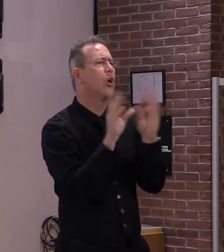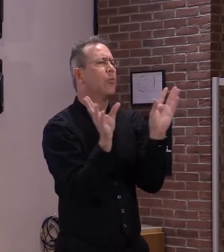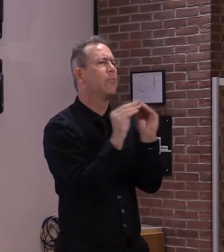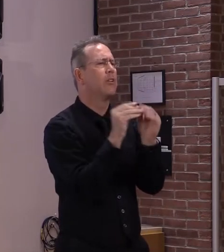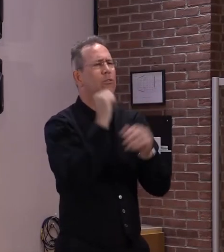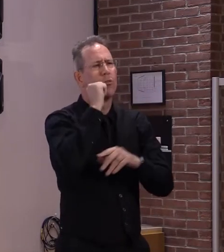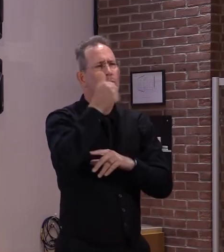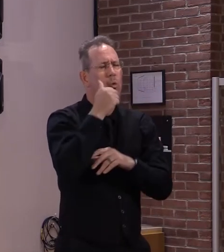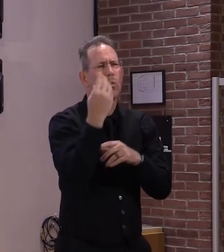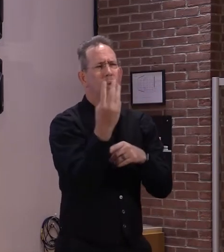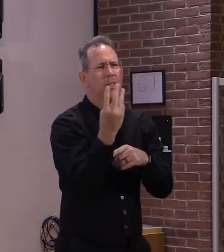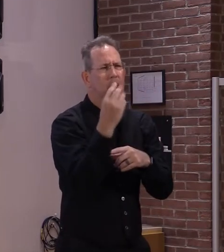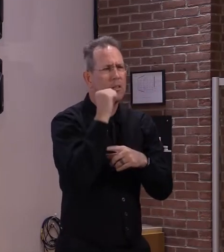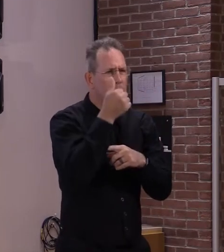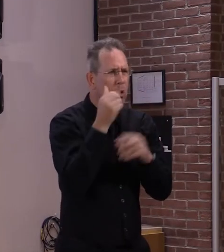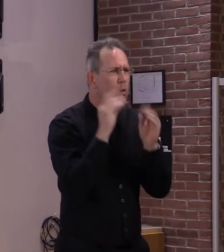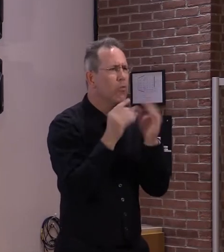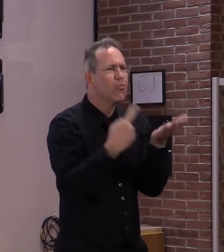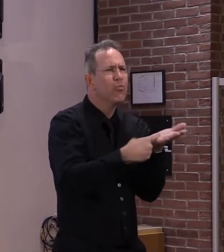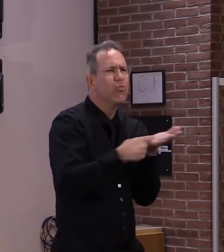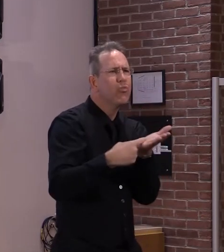help Vermonters get back to work.